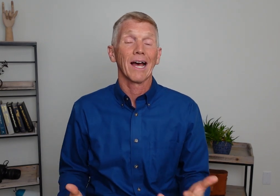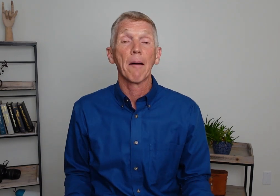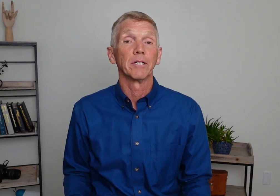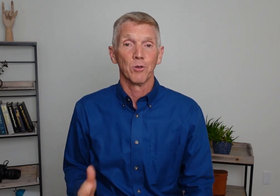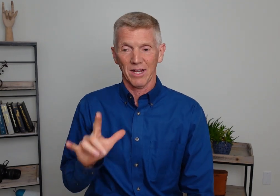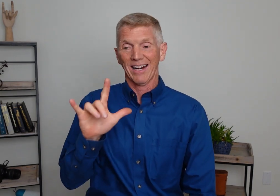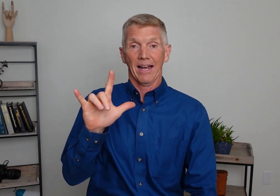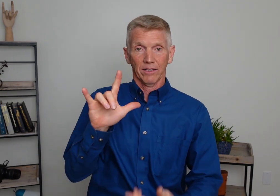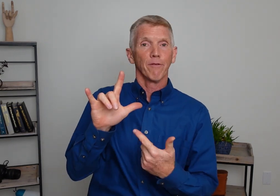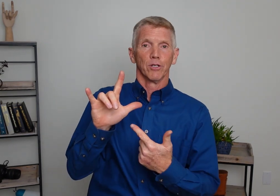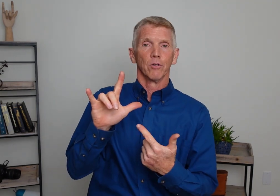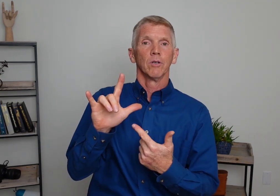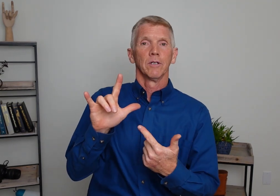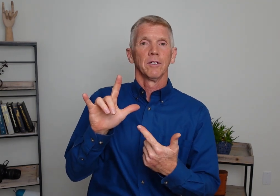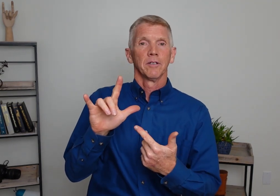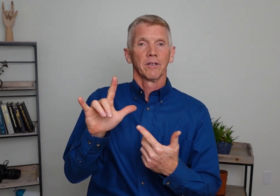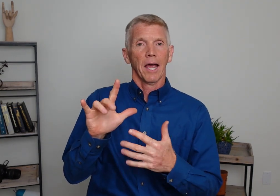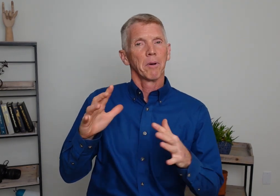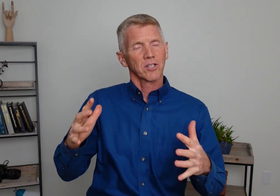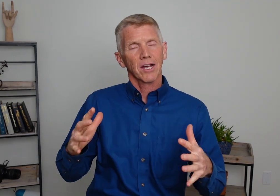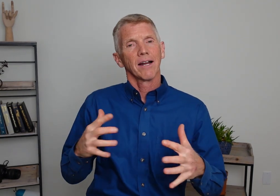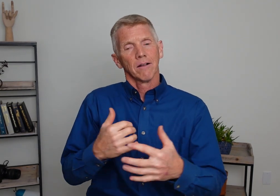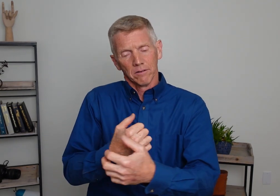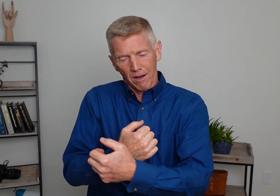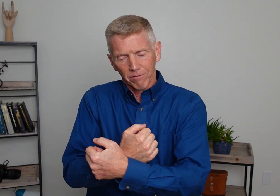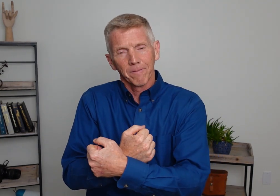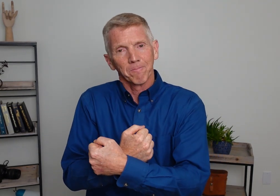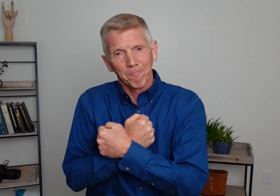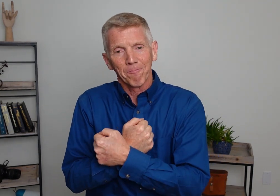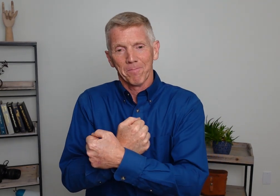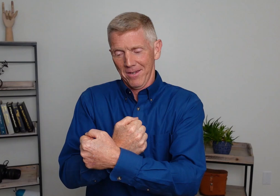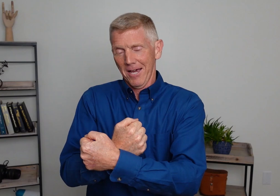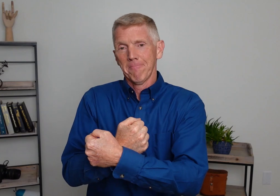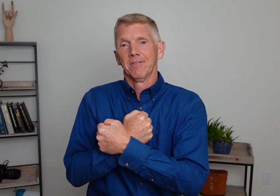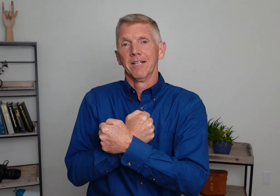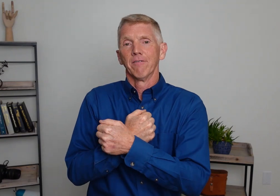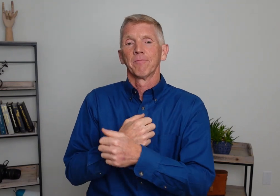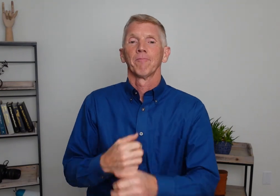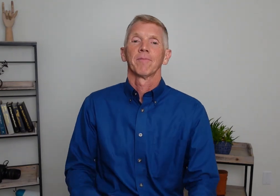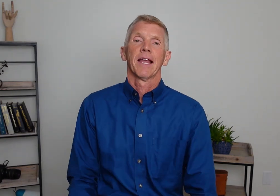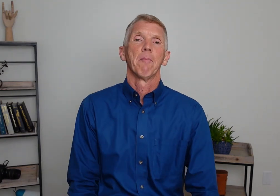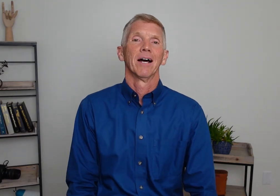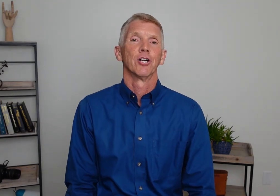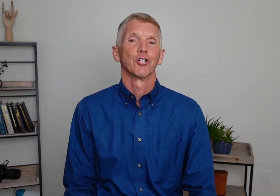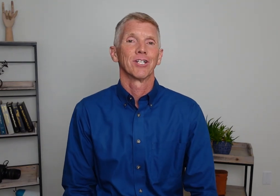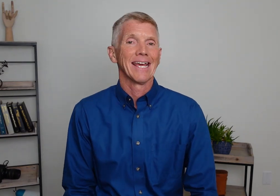commonly you sign, I love you. Okay. But the sign, love. Okay. Love. How about understand?